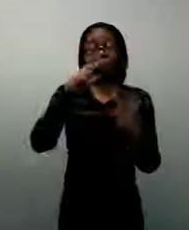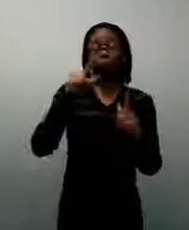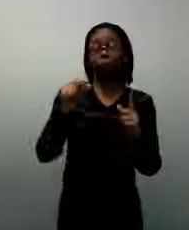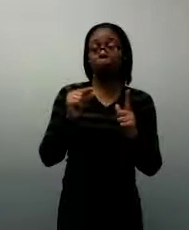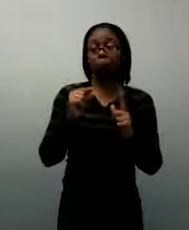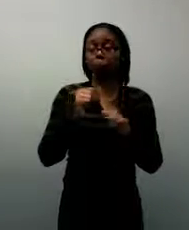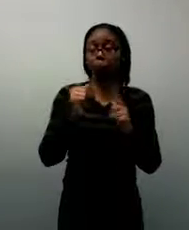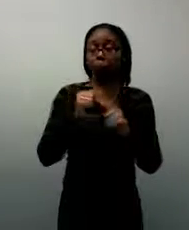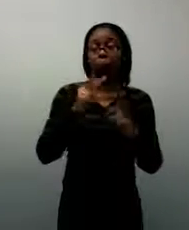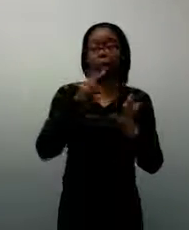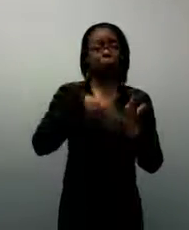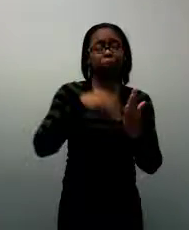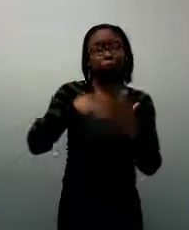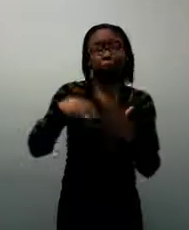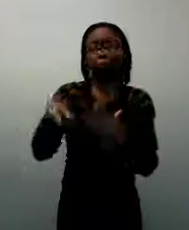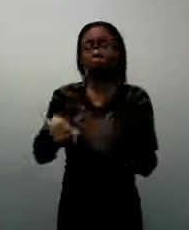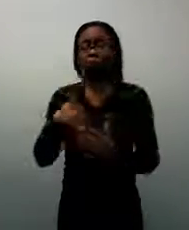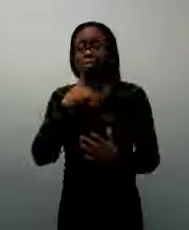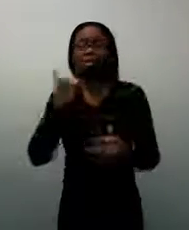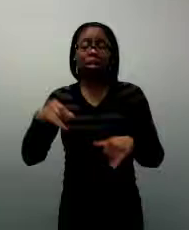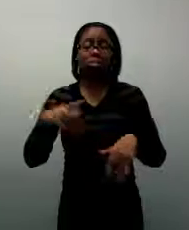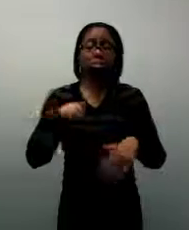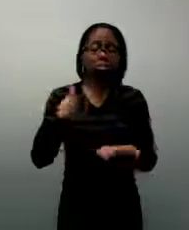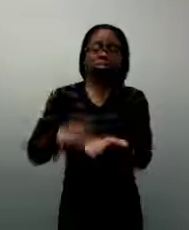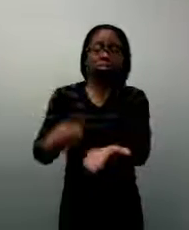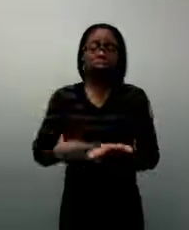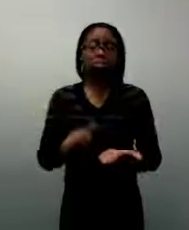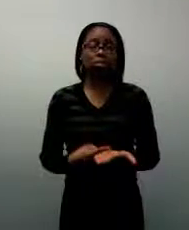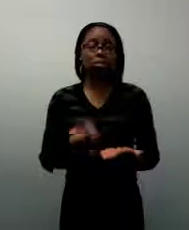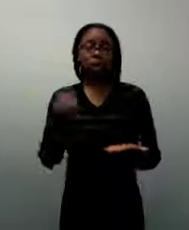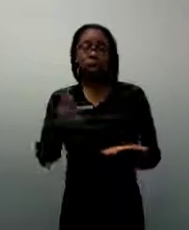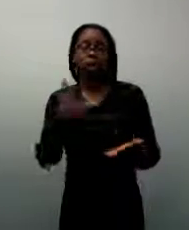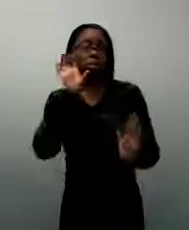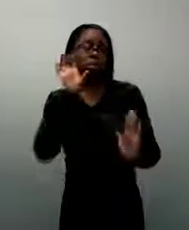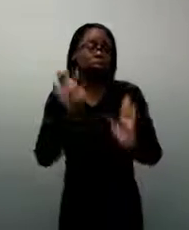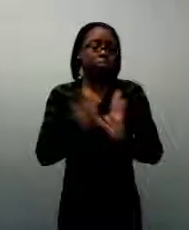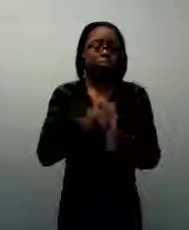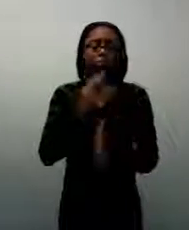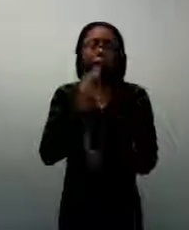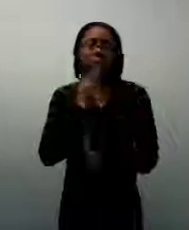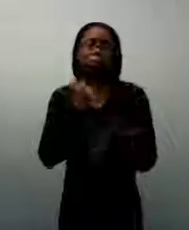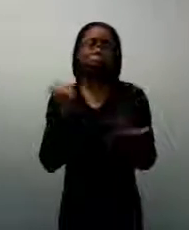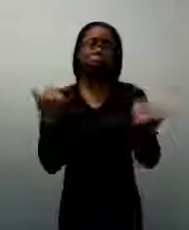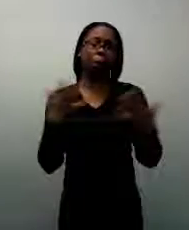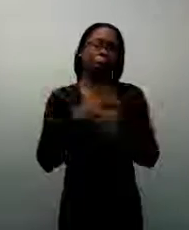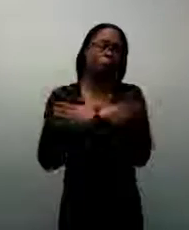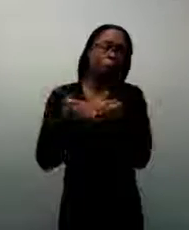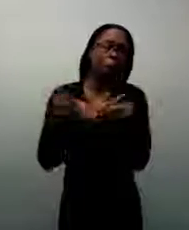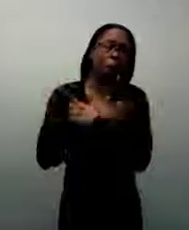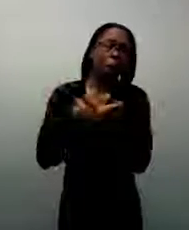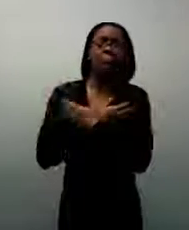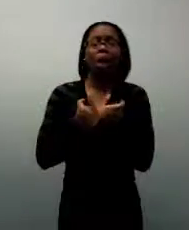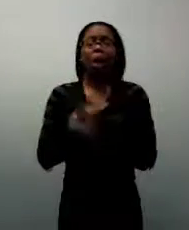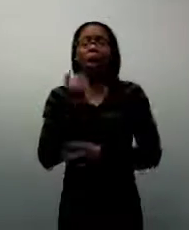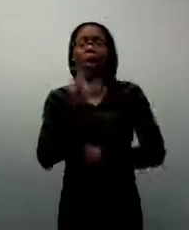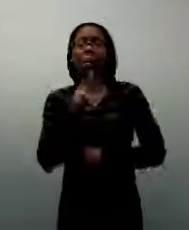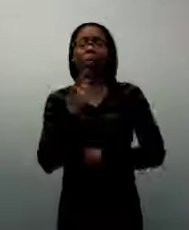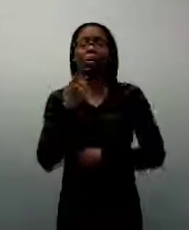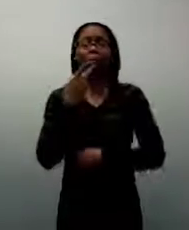about the pictures that you see and look at the cute little bear that's hiding in the cupboard or see the pink boa of the little girl's